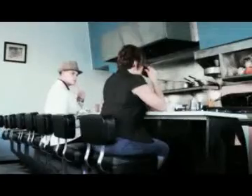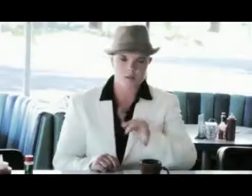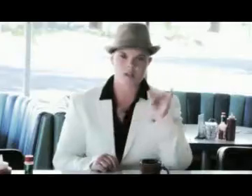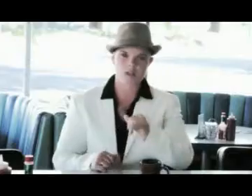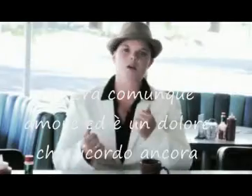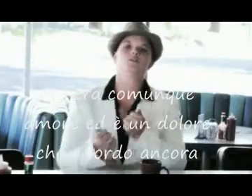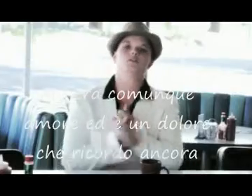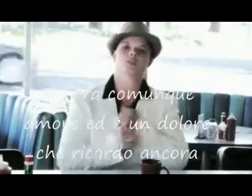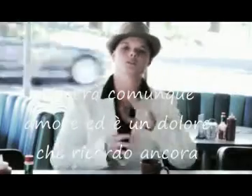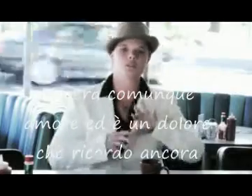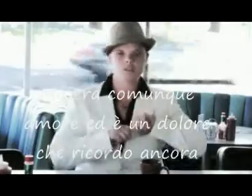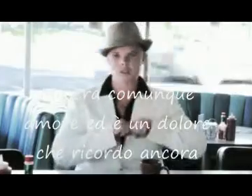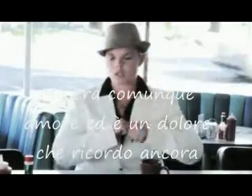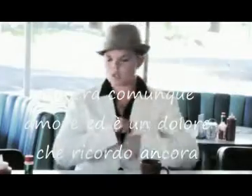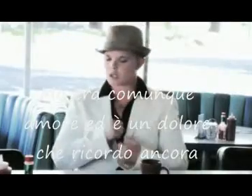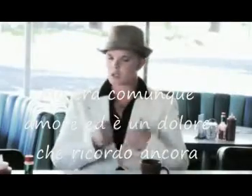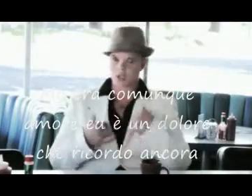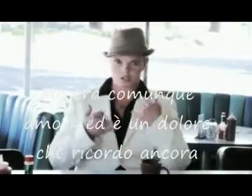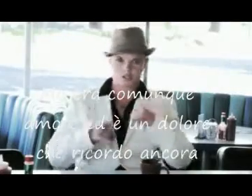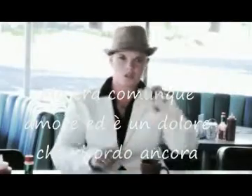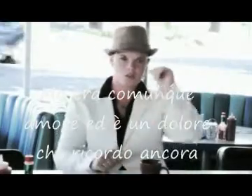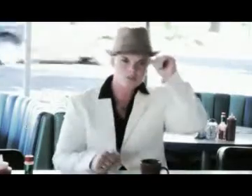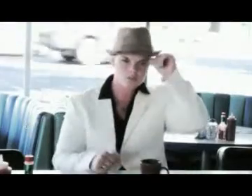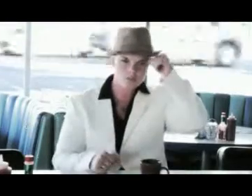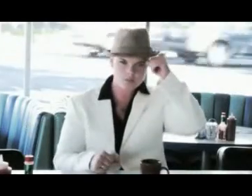But that with love I had to make I still remember